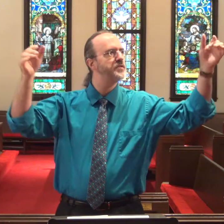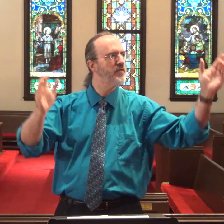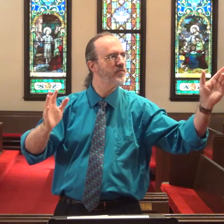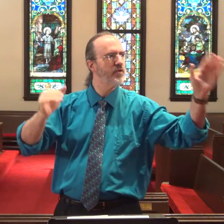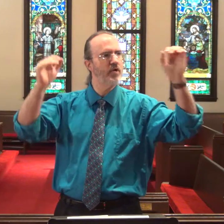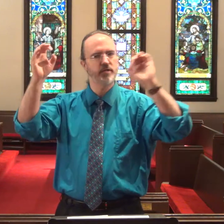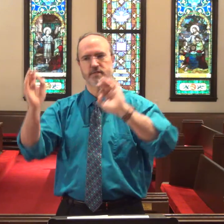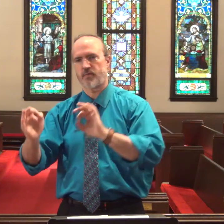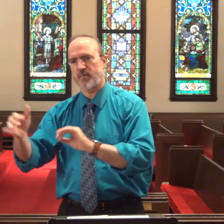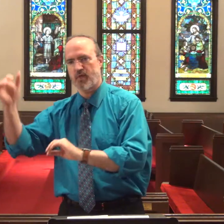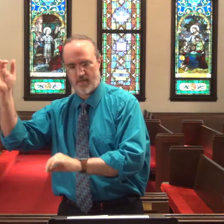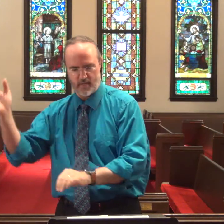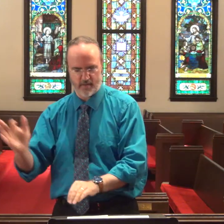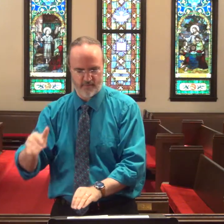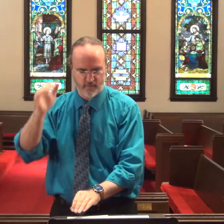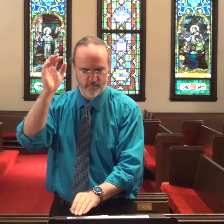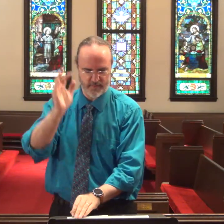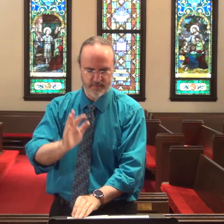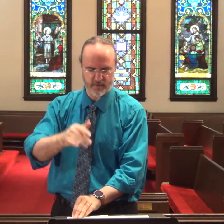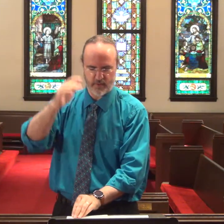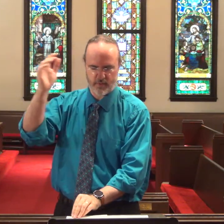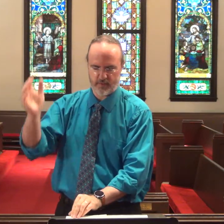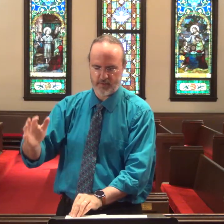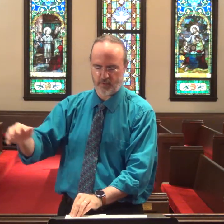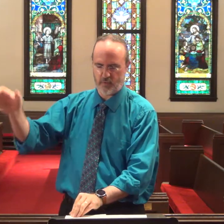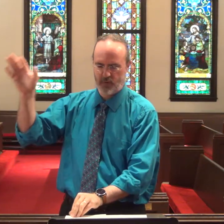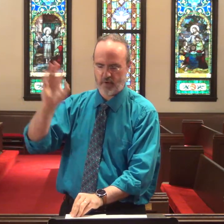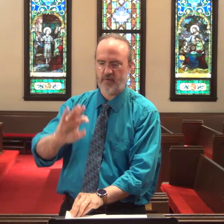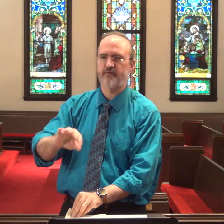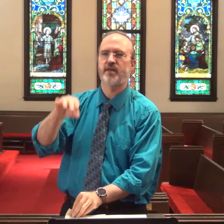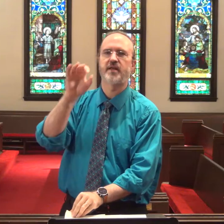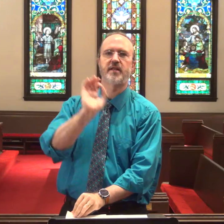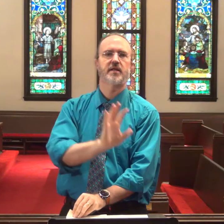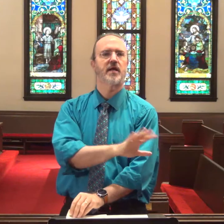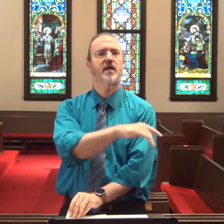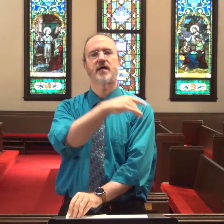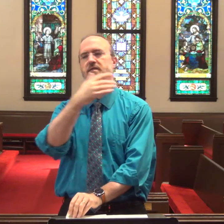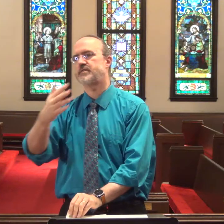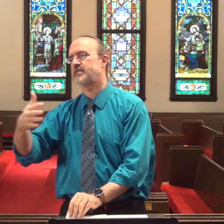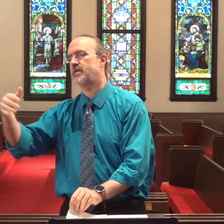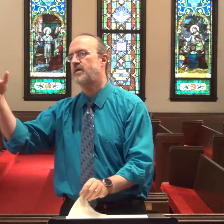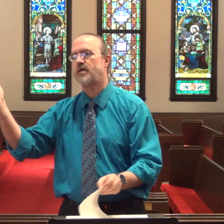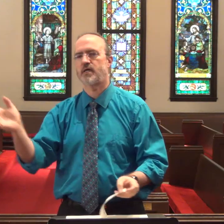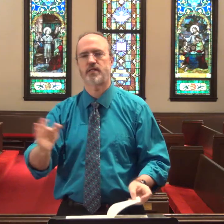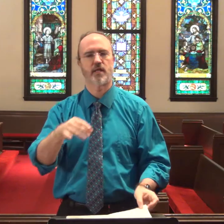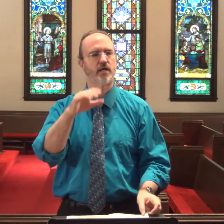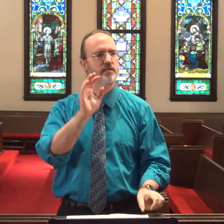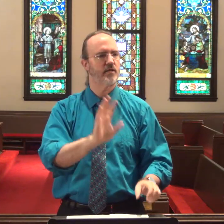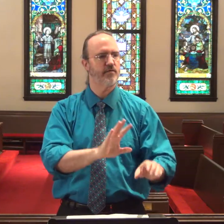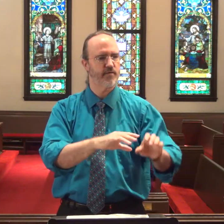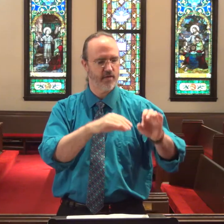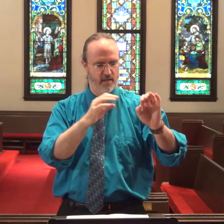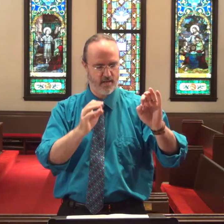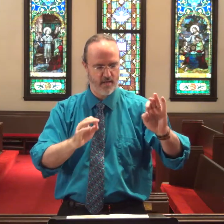my soul, looting with sorrow, fading as the light of day,